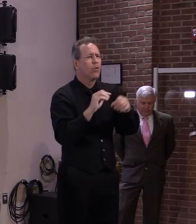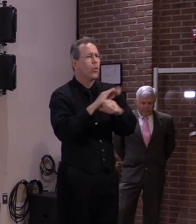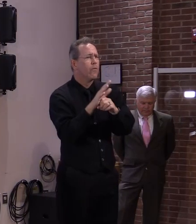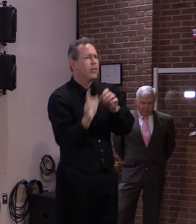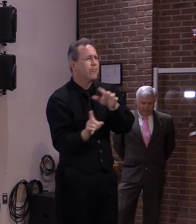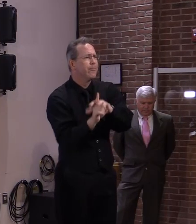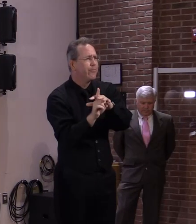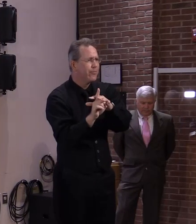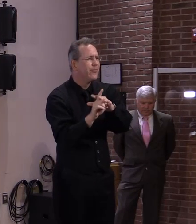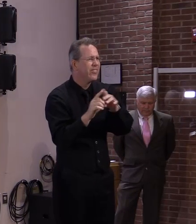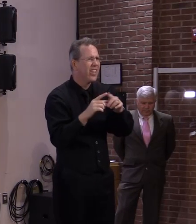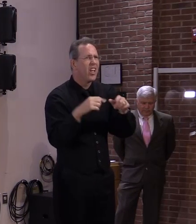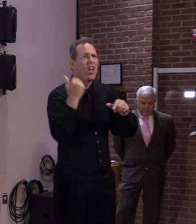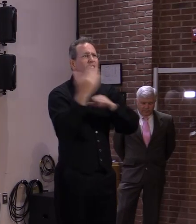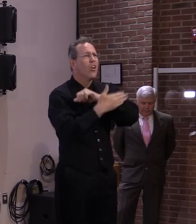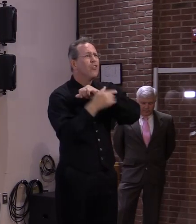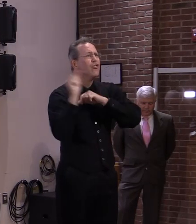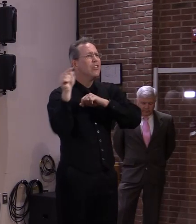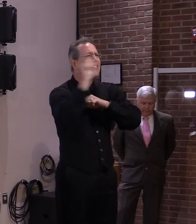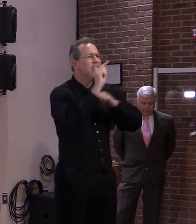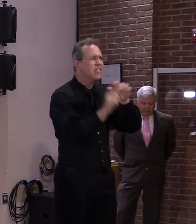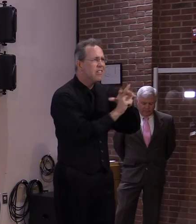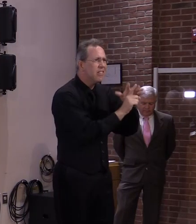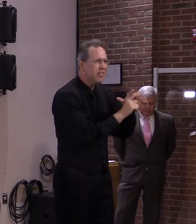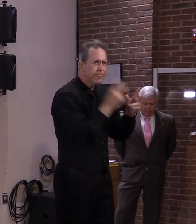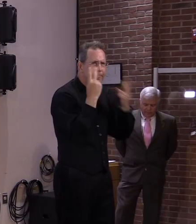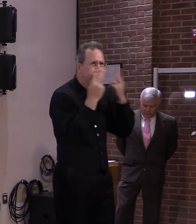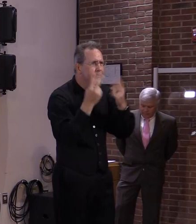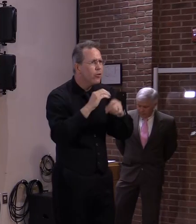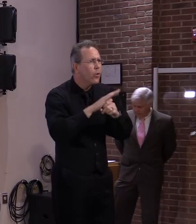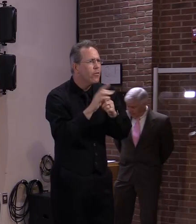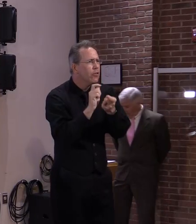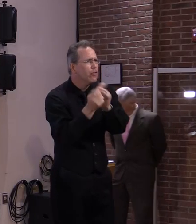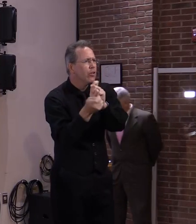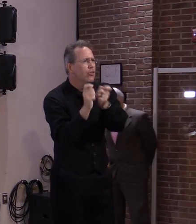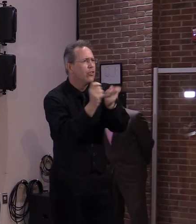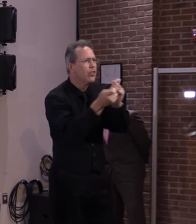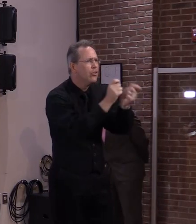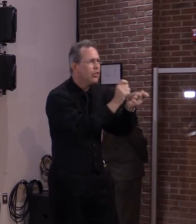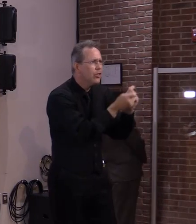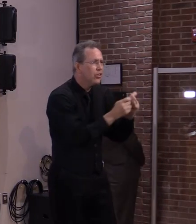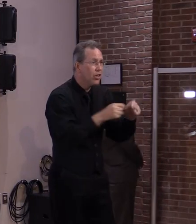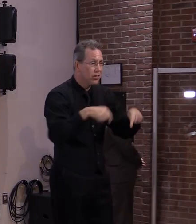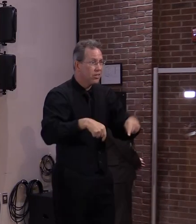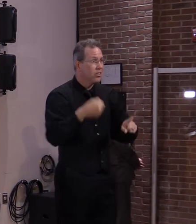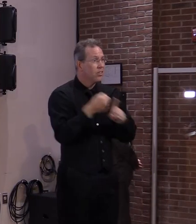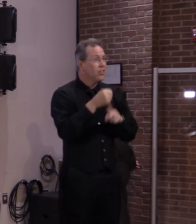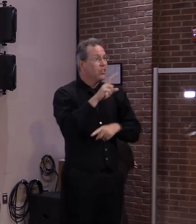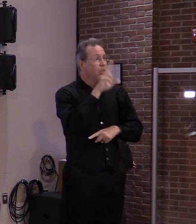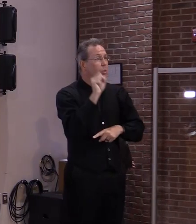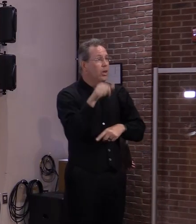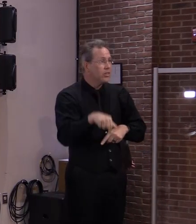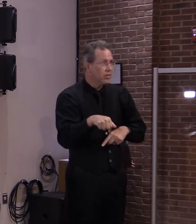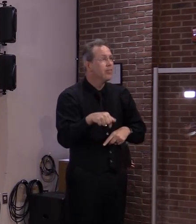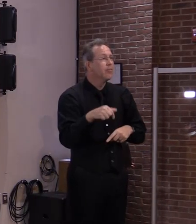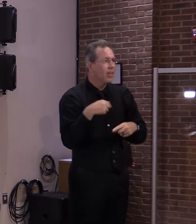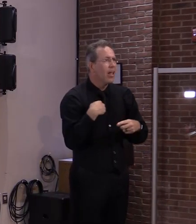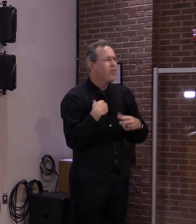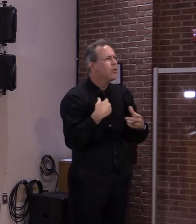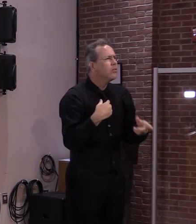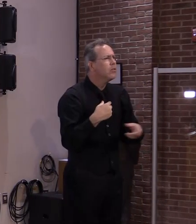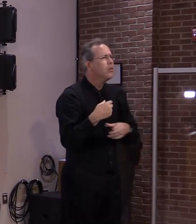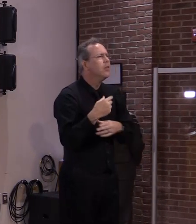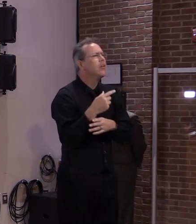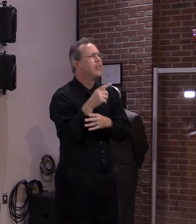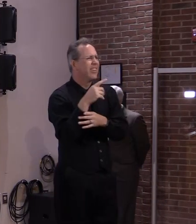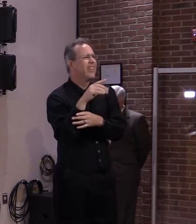this point accounts for about 10% of cases in the United States. And in the United Kingdom, it accounts for more than 90